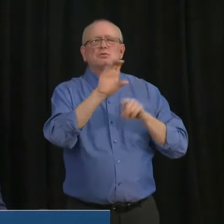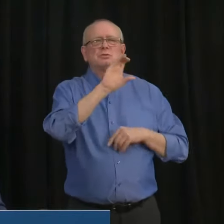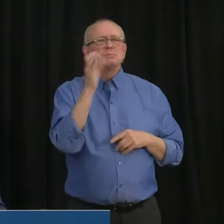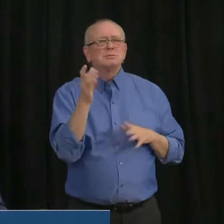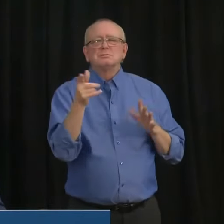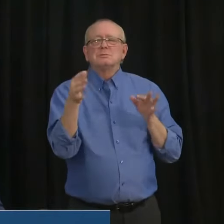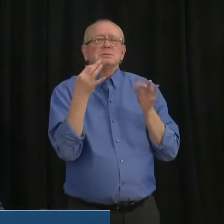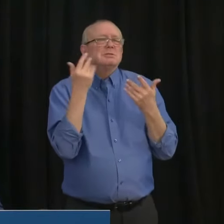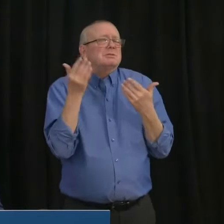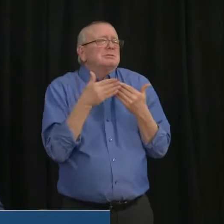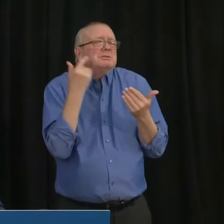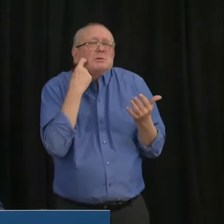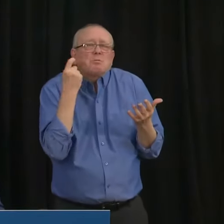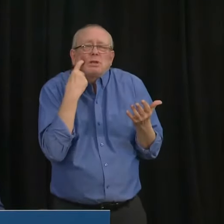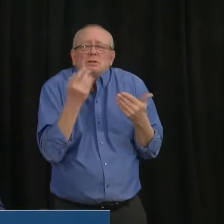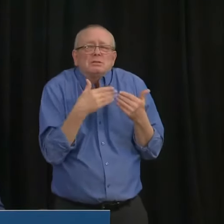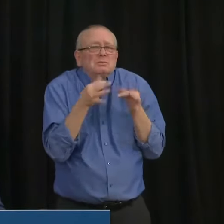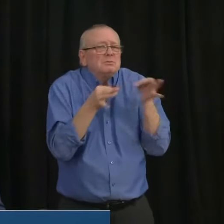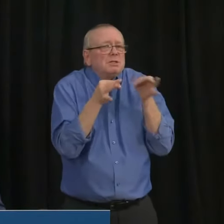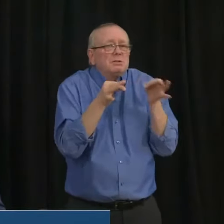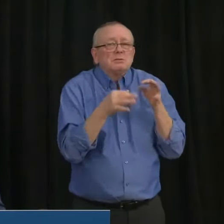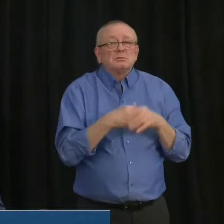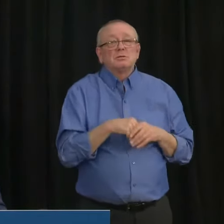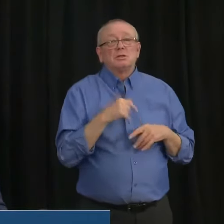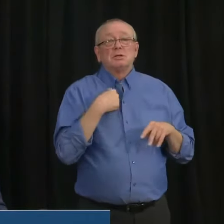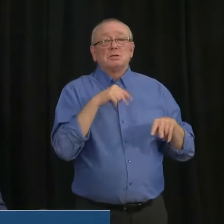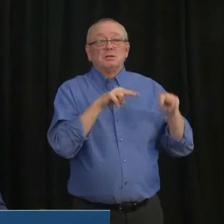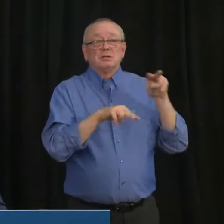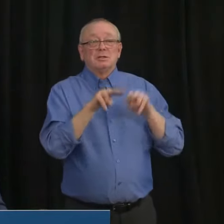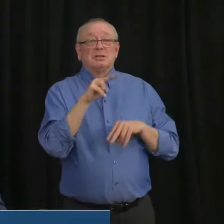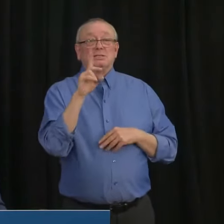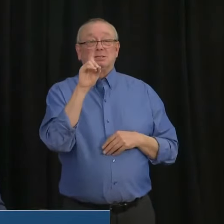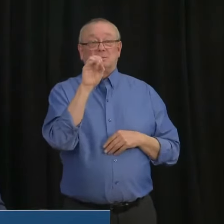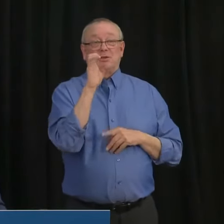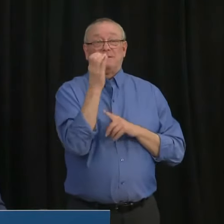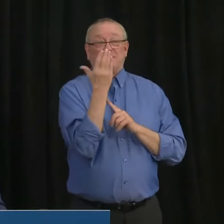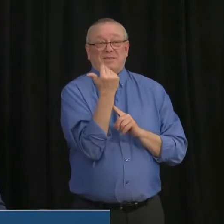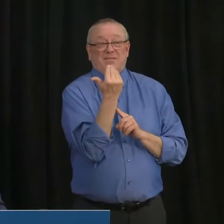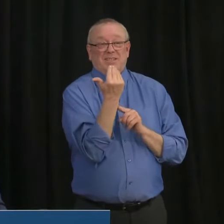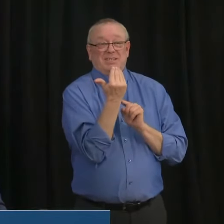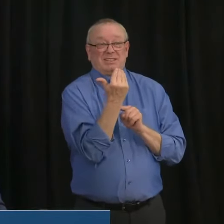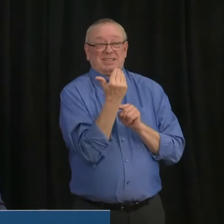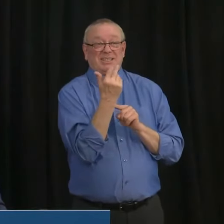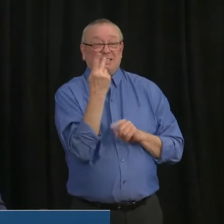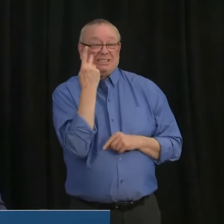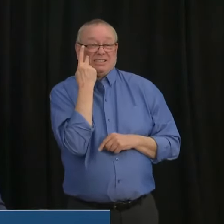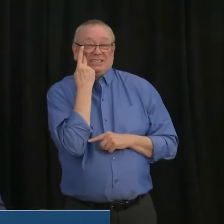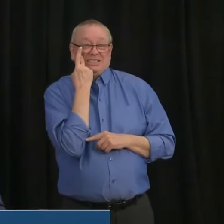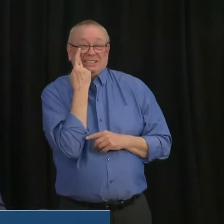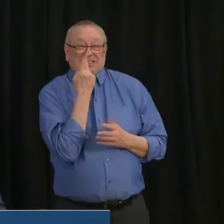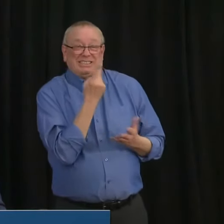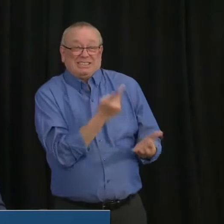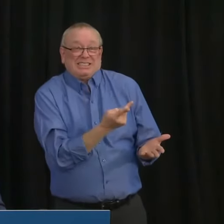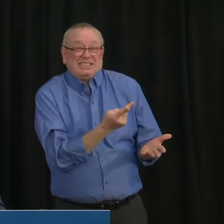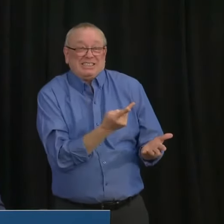metric. In terms of the assessment that we'll be making on the 15th of December, uh, we need to see the, uh, rate of transmission, uh,